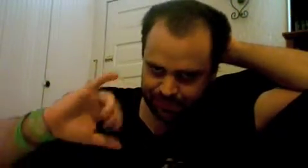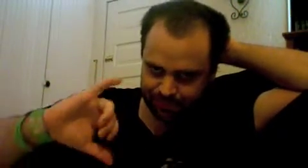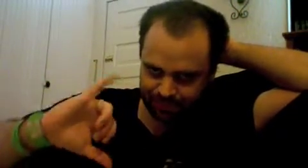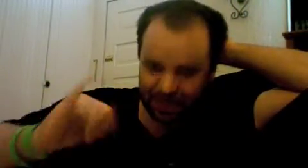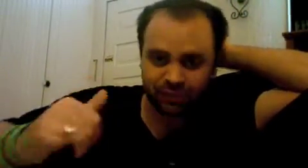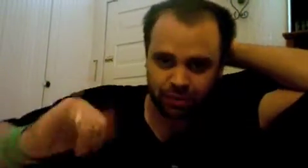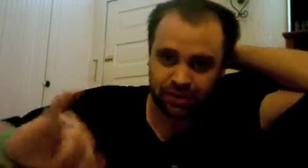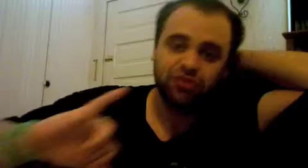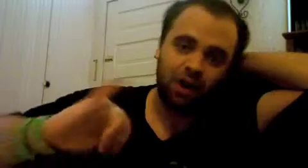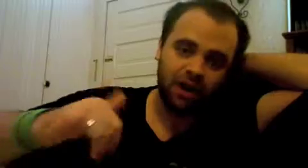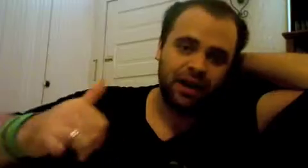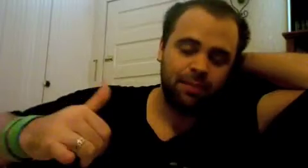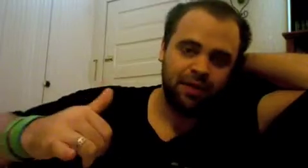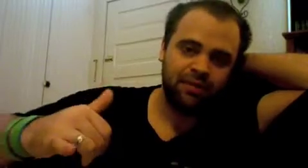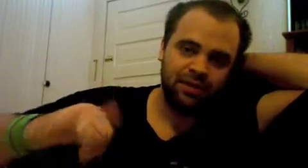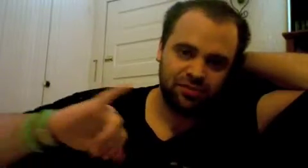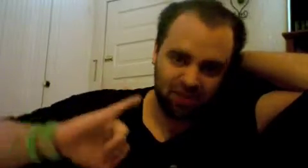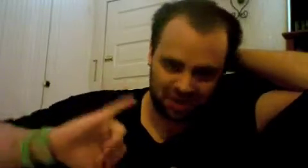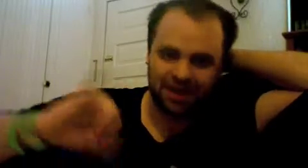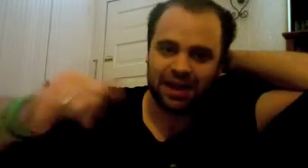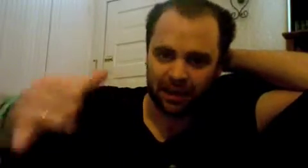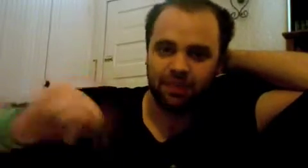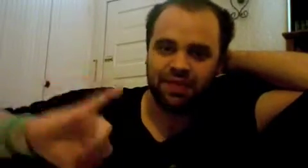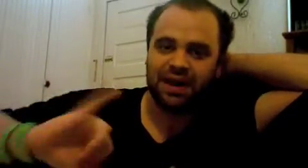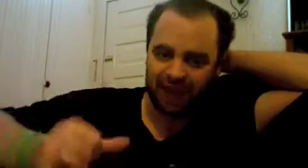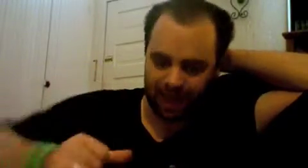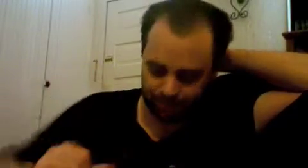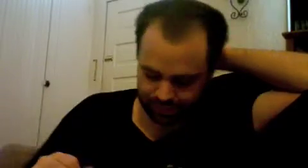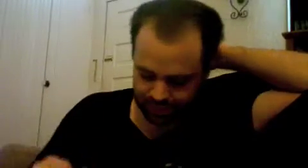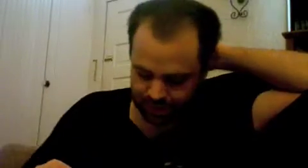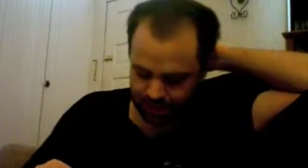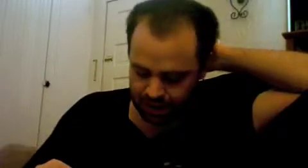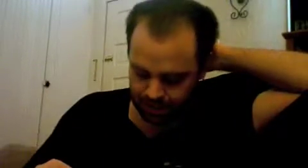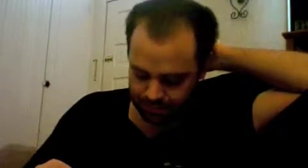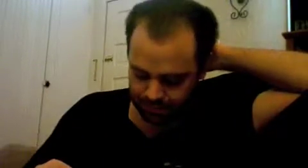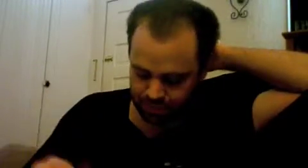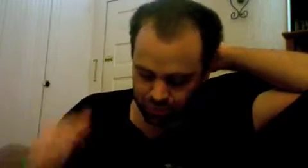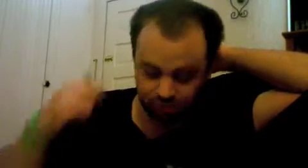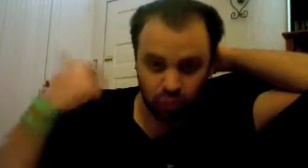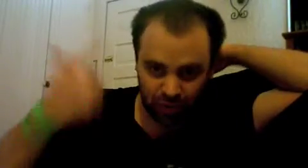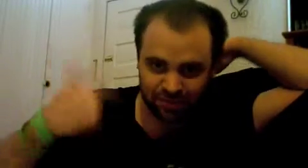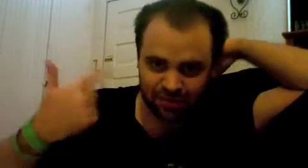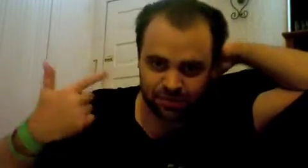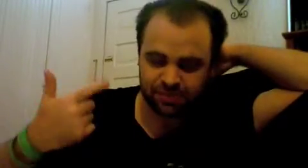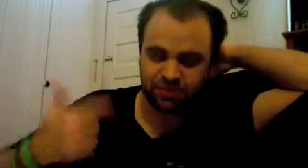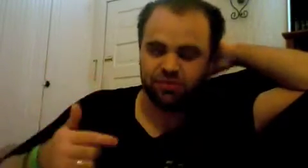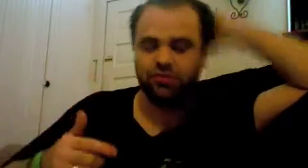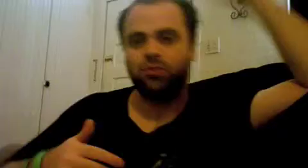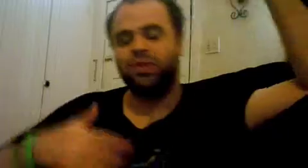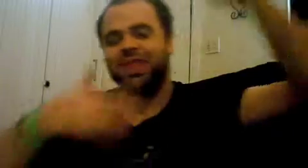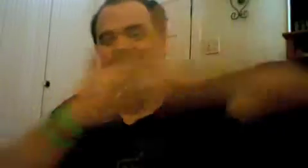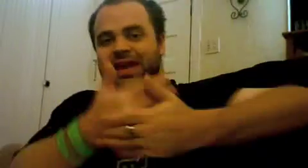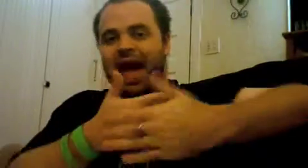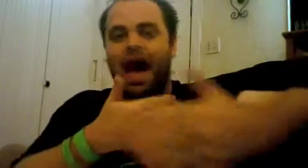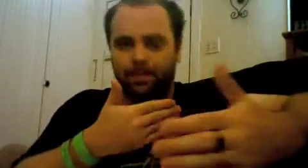that's what he's talking about he's talking again about that gap so reason is misunderstood when that gap